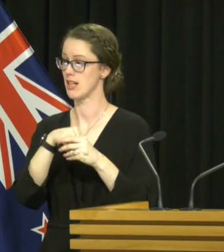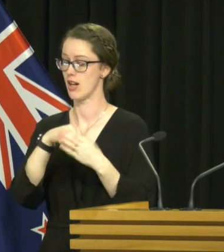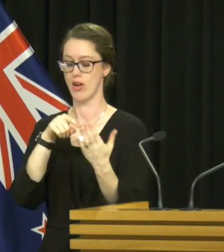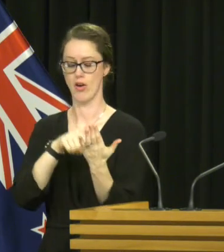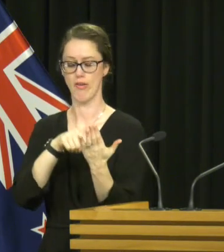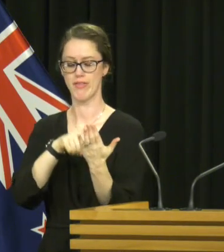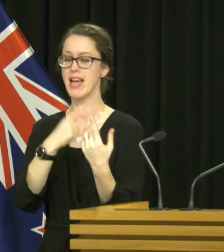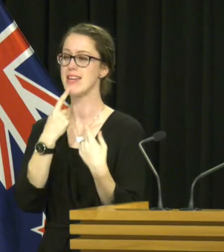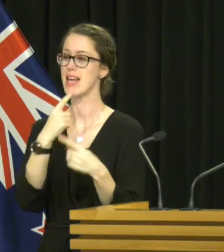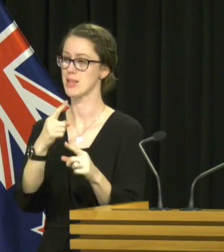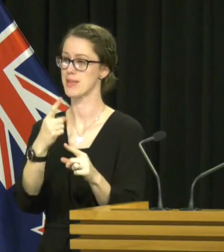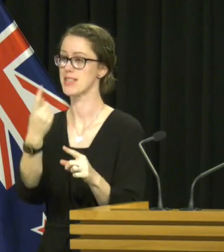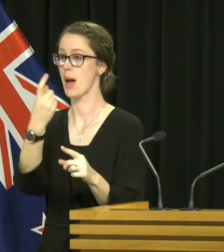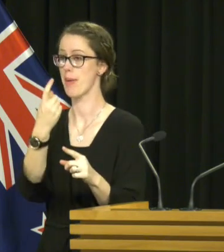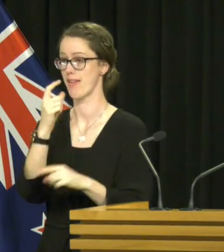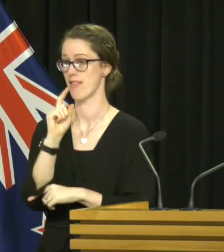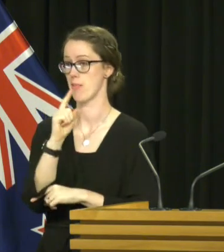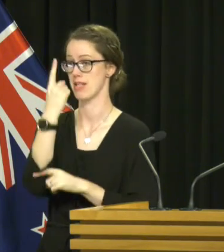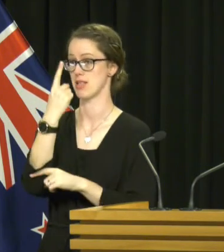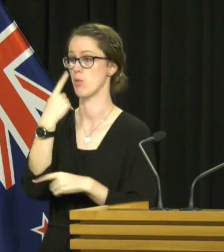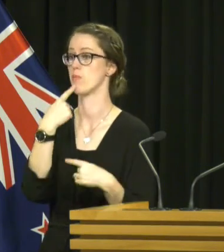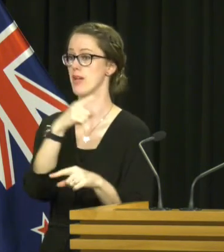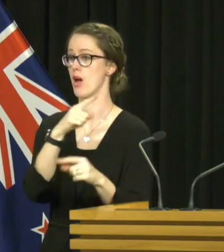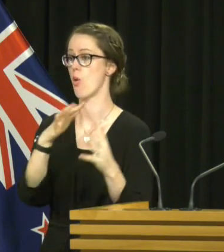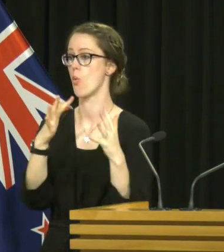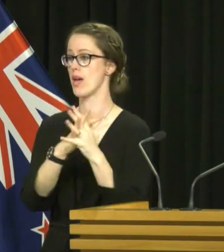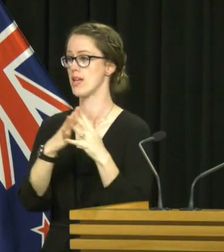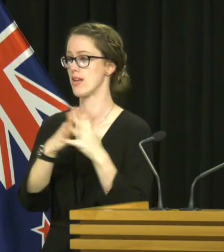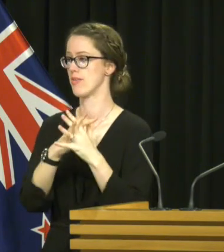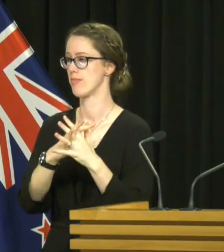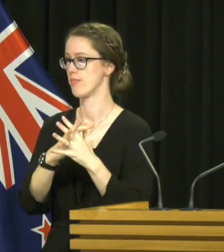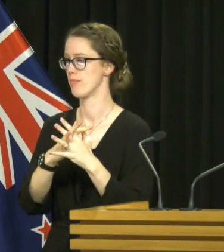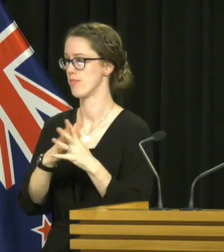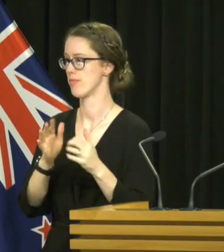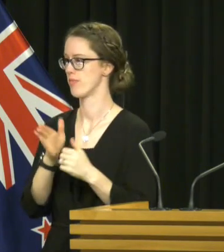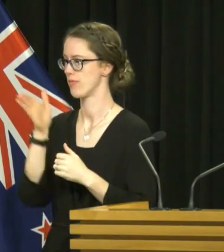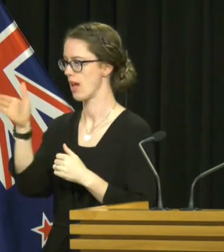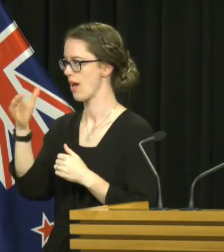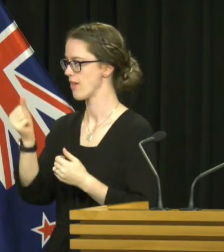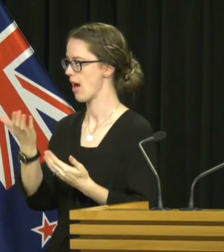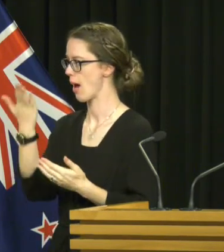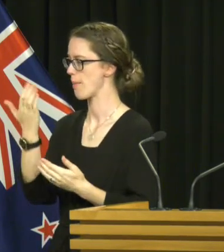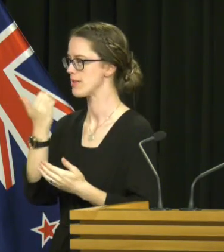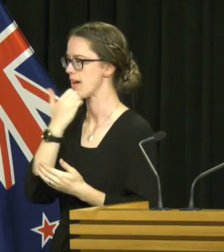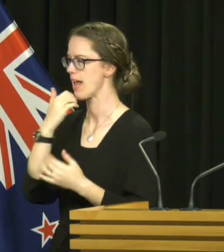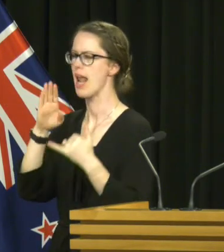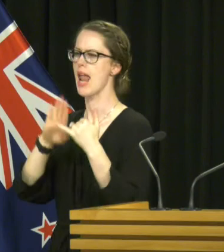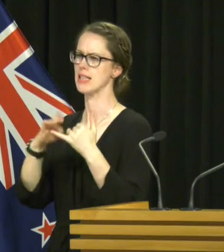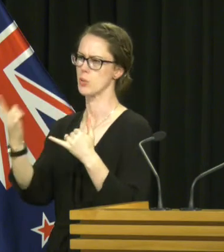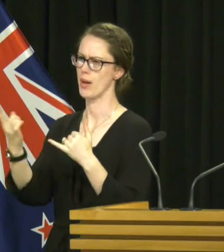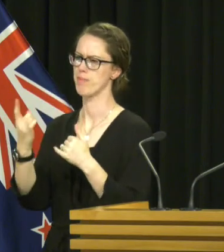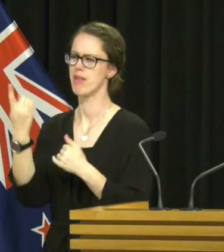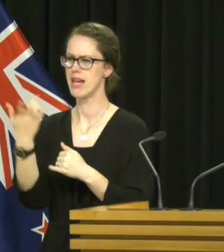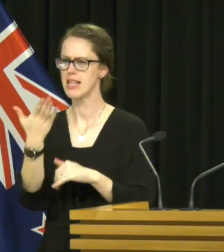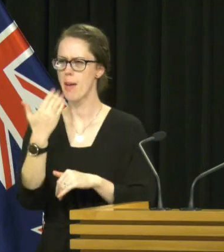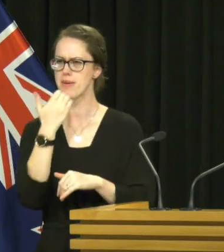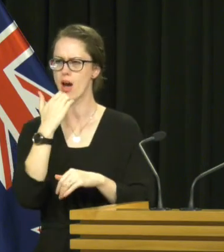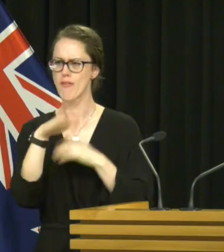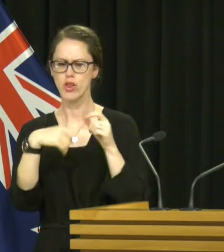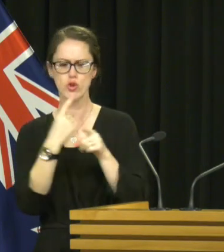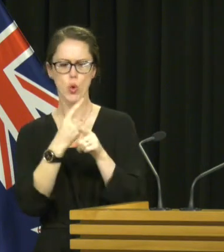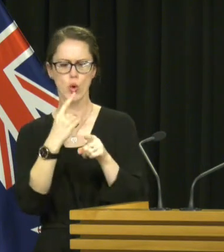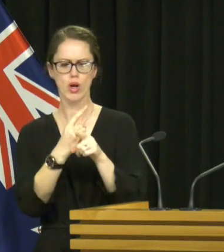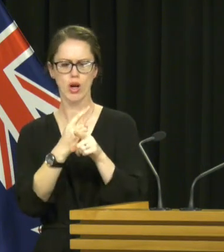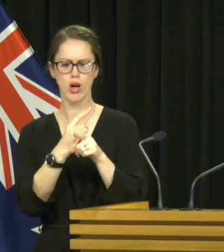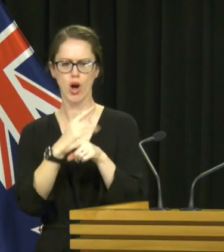of the announcements that the Minister will be making on Wednesday. All right. Can me any update on how the... Last question. Thanks, Jo. Can give me any update on how the rules